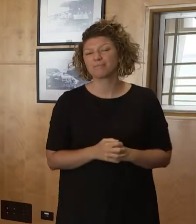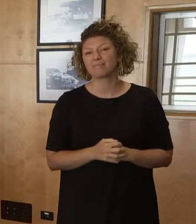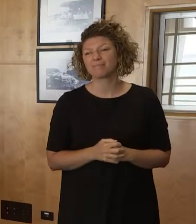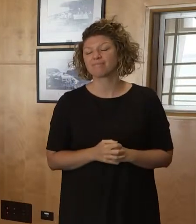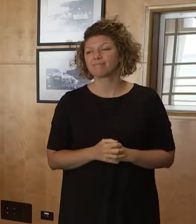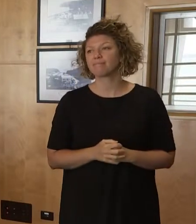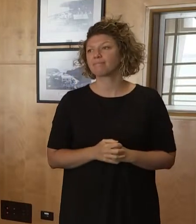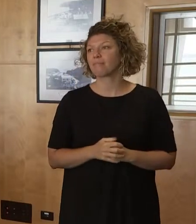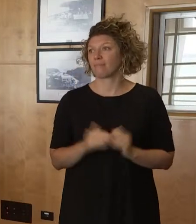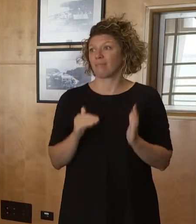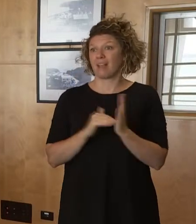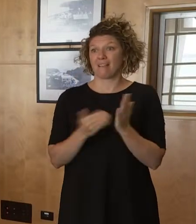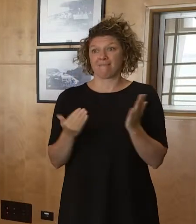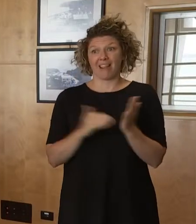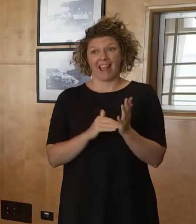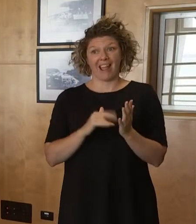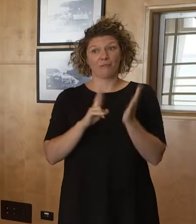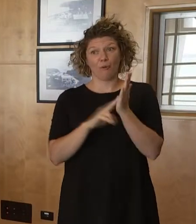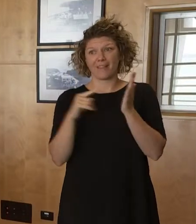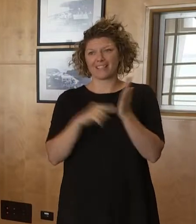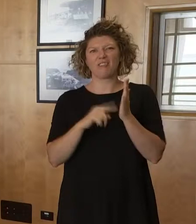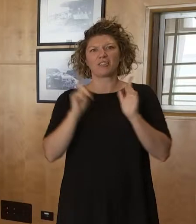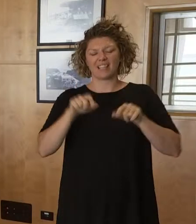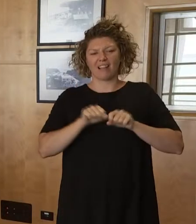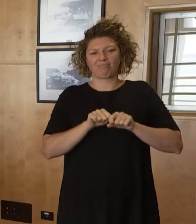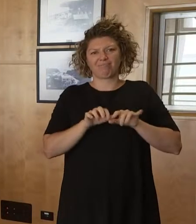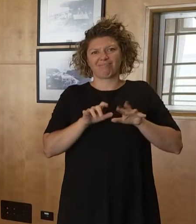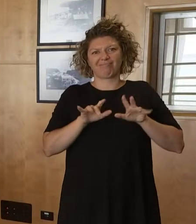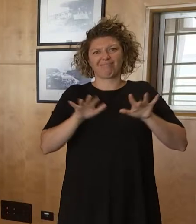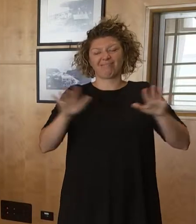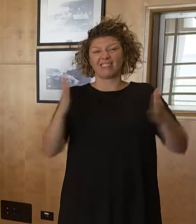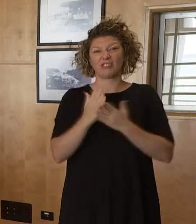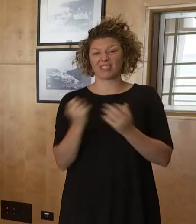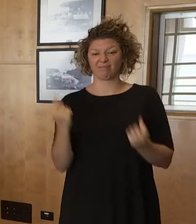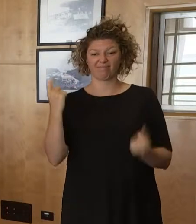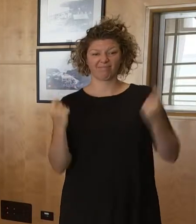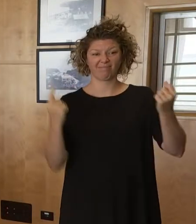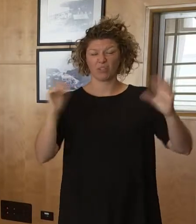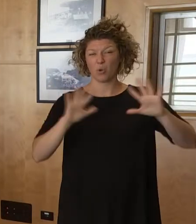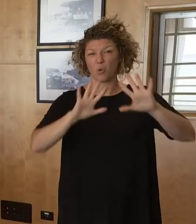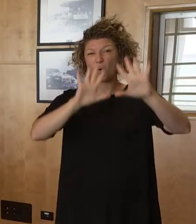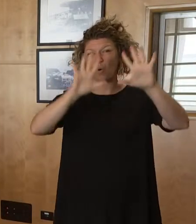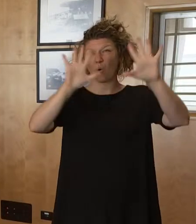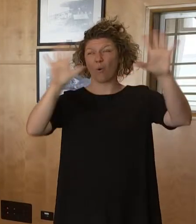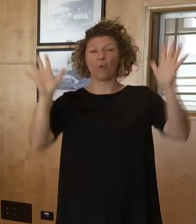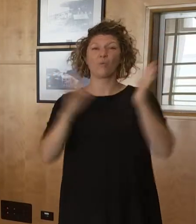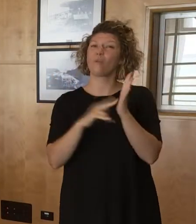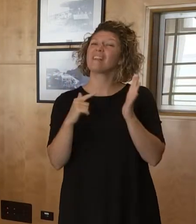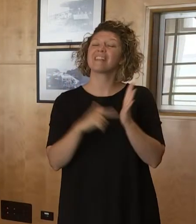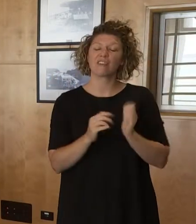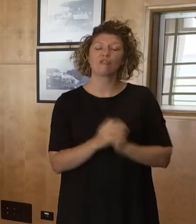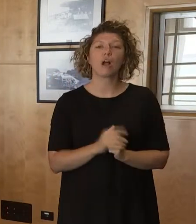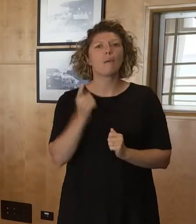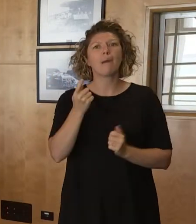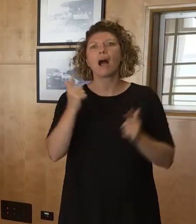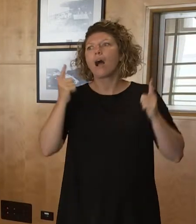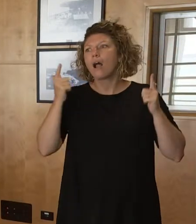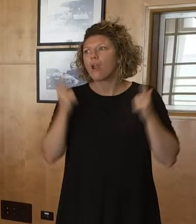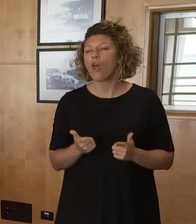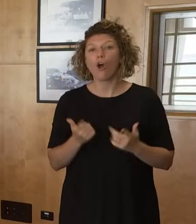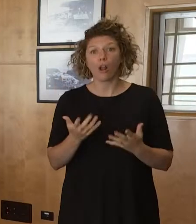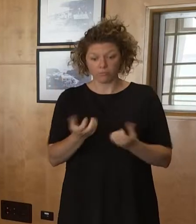seeing case numbers as I said right across the Northern Territory. COVID is in every region. We're seeing a large number of people that are asymptomatic.